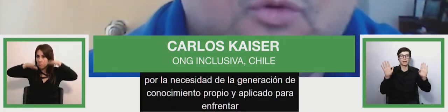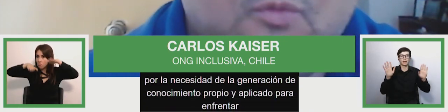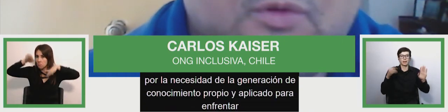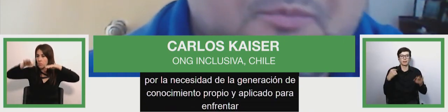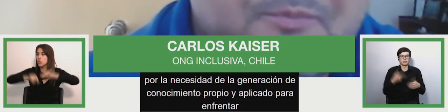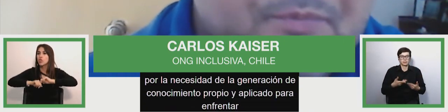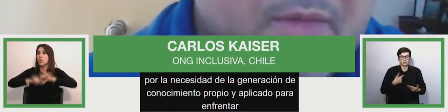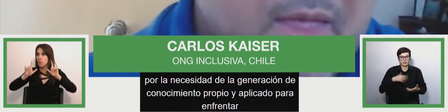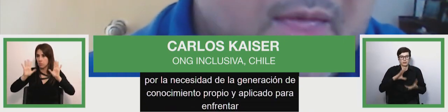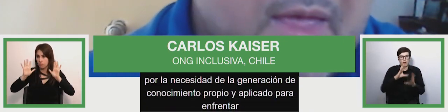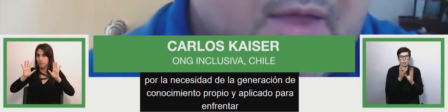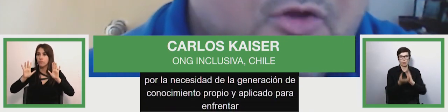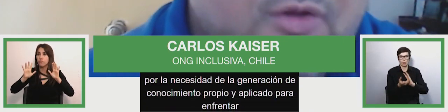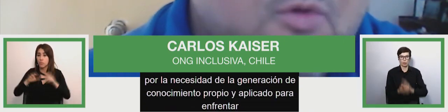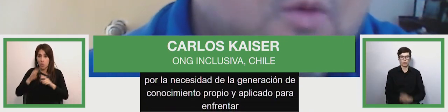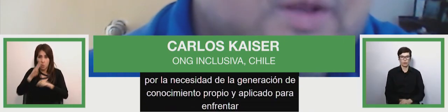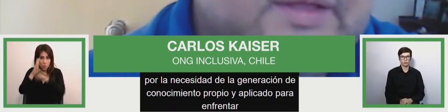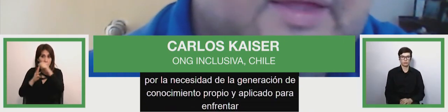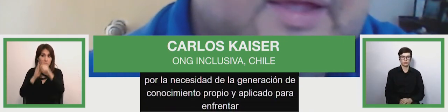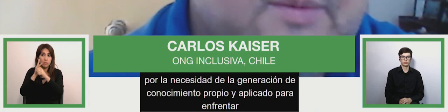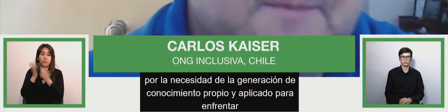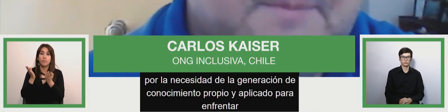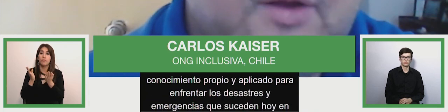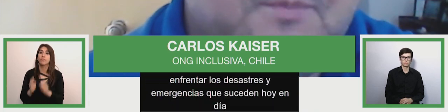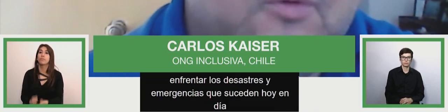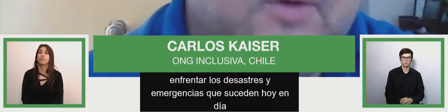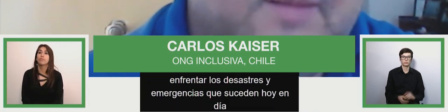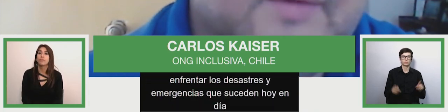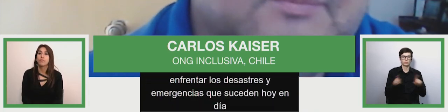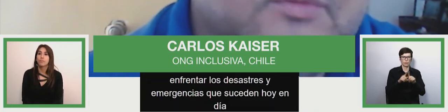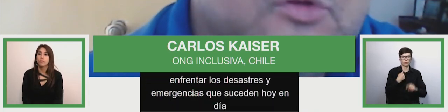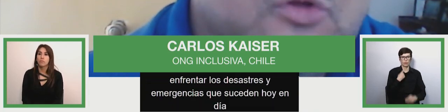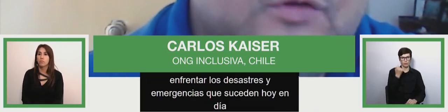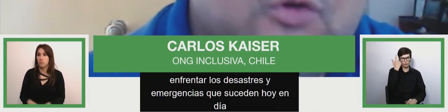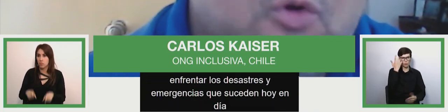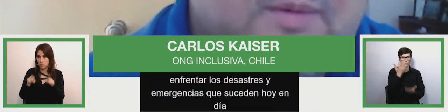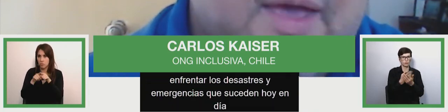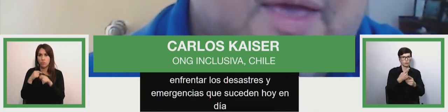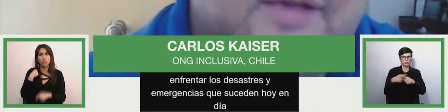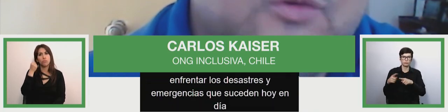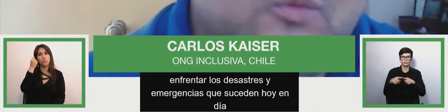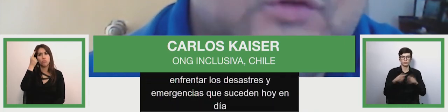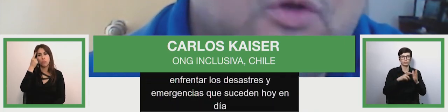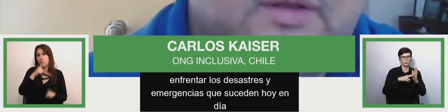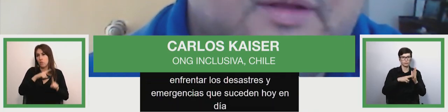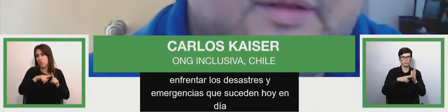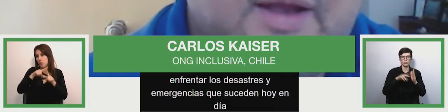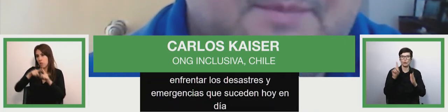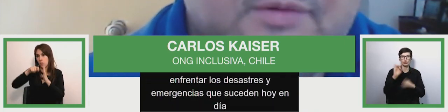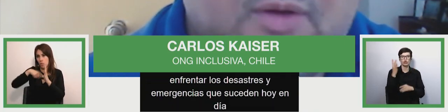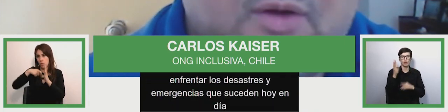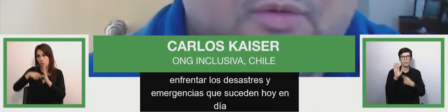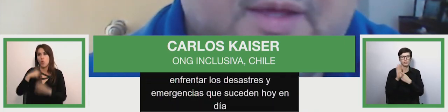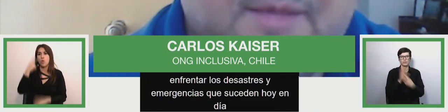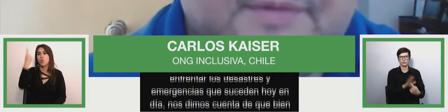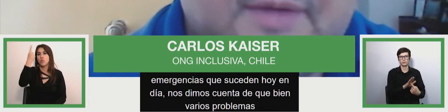arises because it need to arise own knowledge and applied knowledge to face